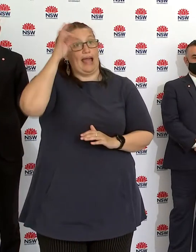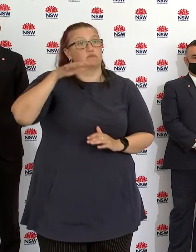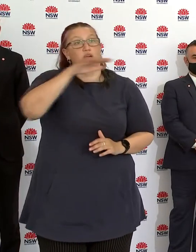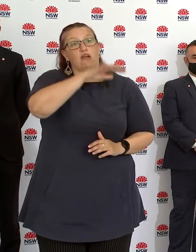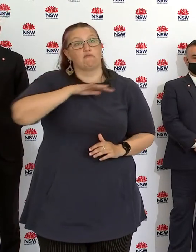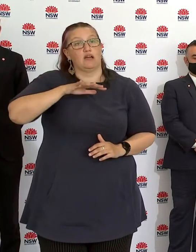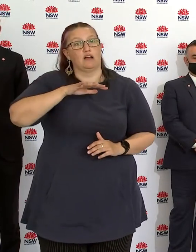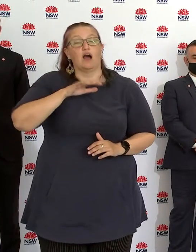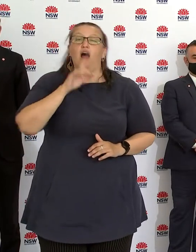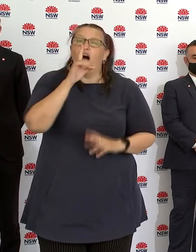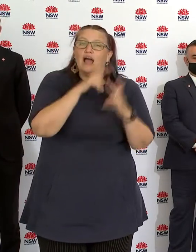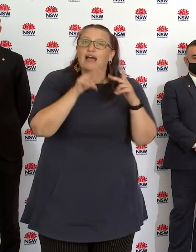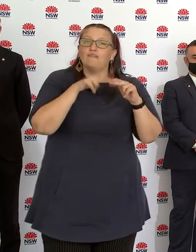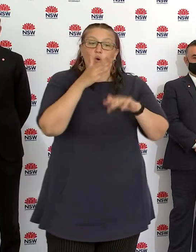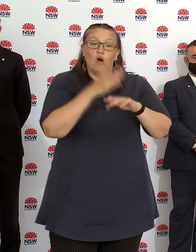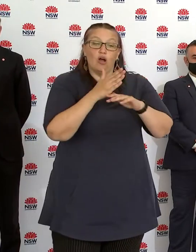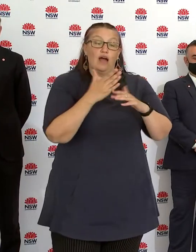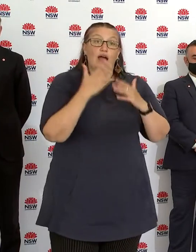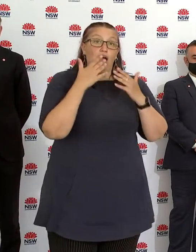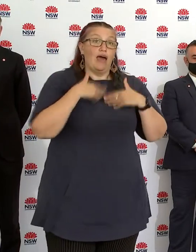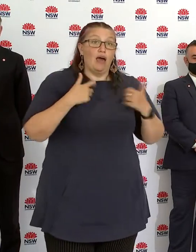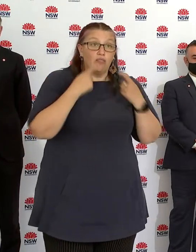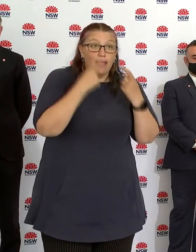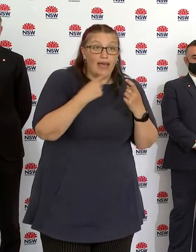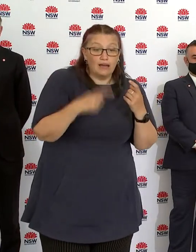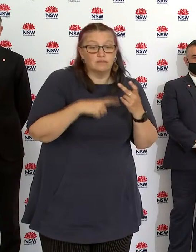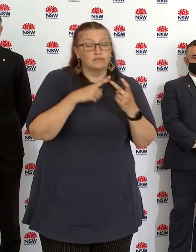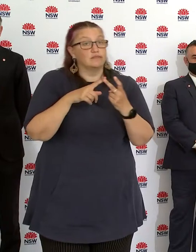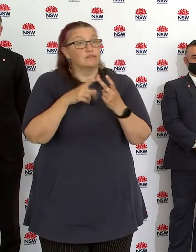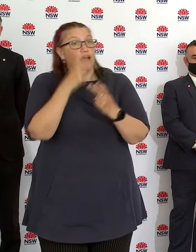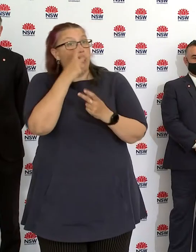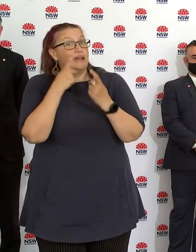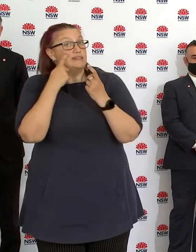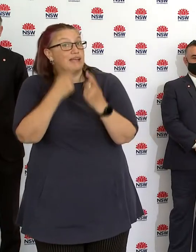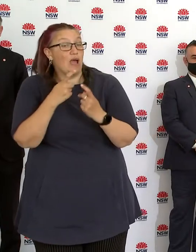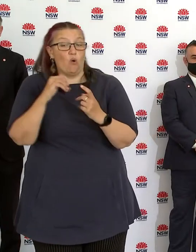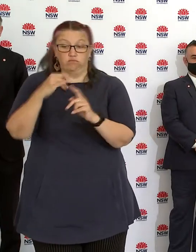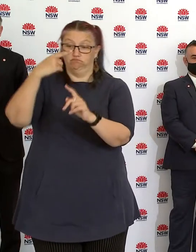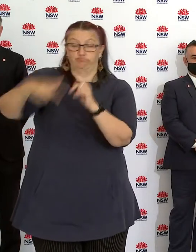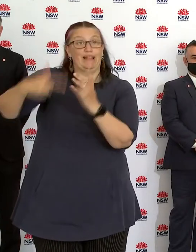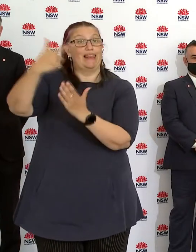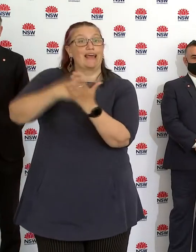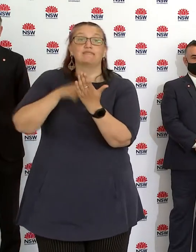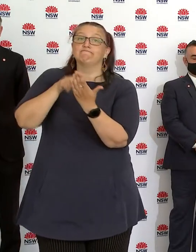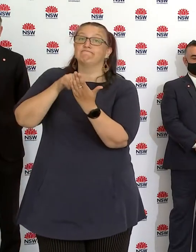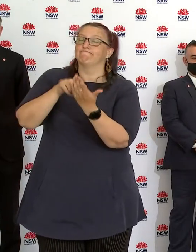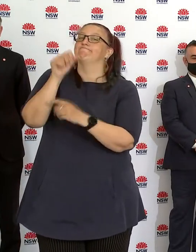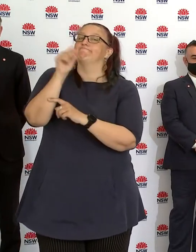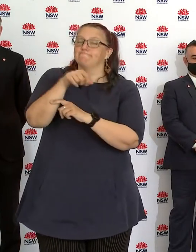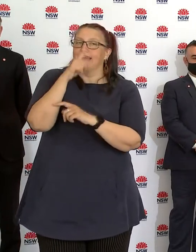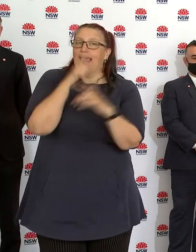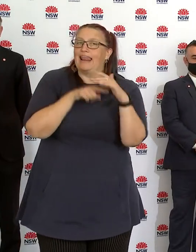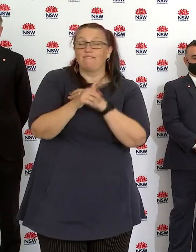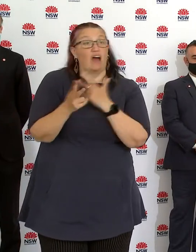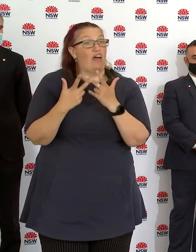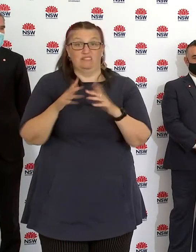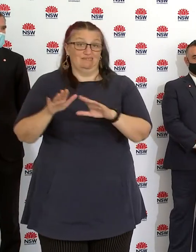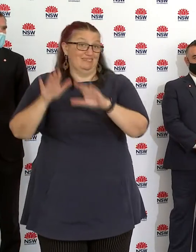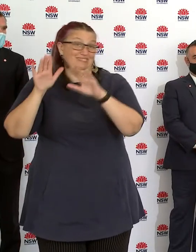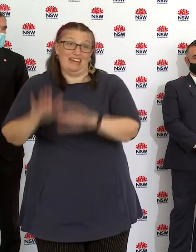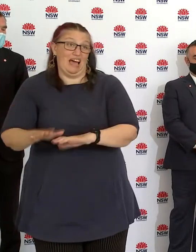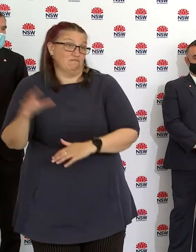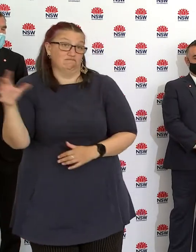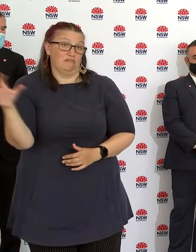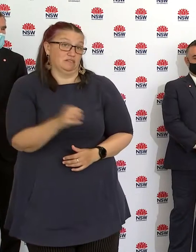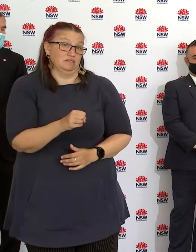So it's really important for people in those three local government areas to appreciate the virus is now circulating in their community at a rate that we think